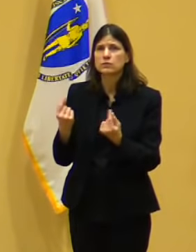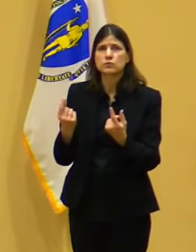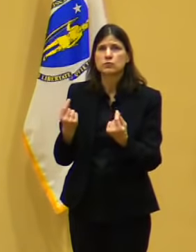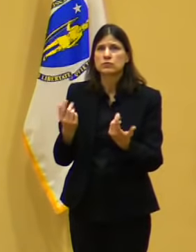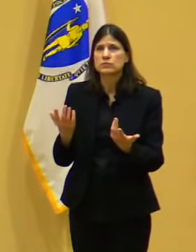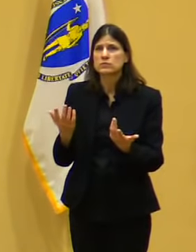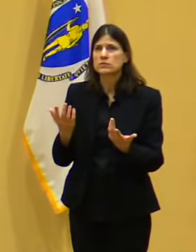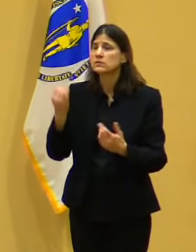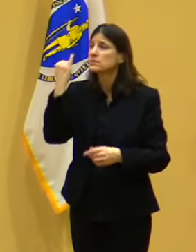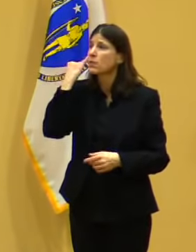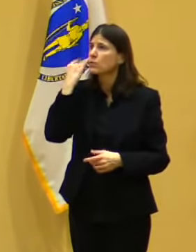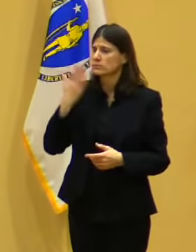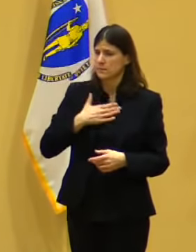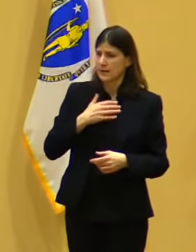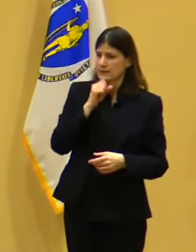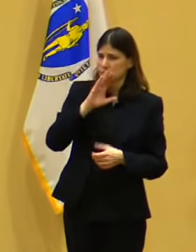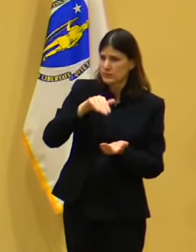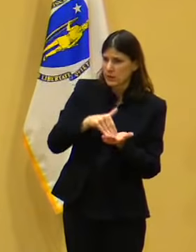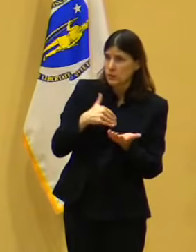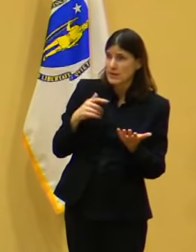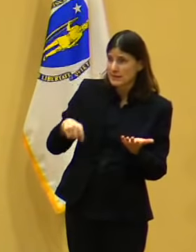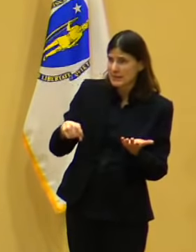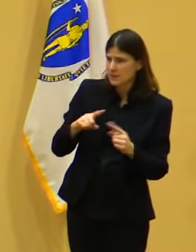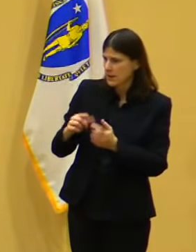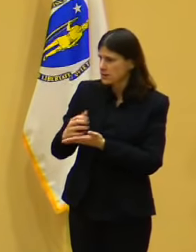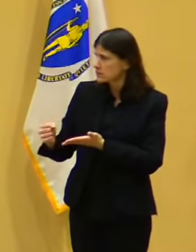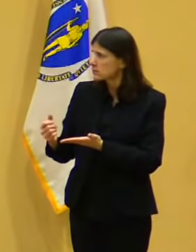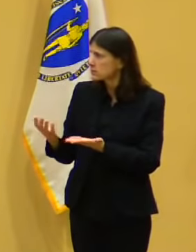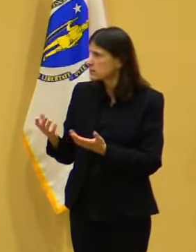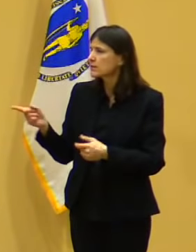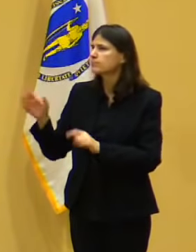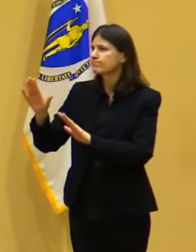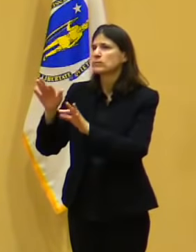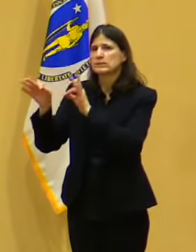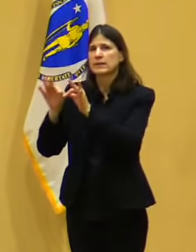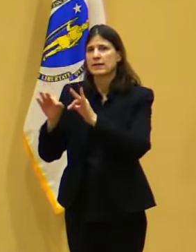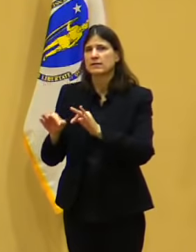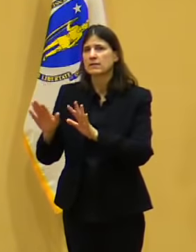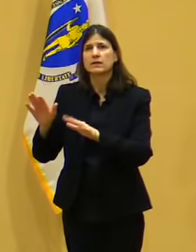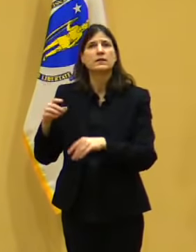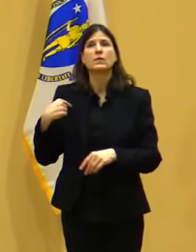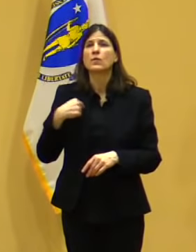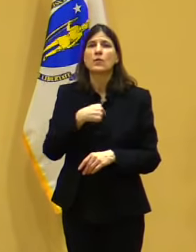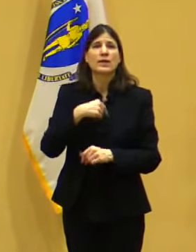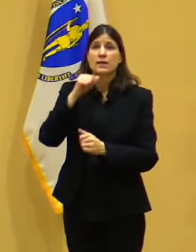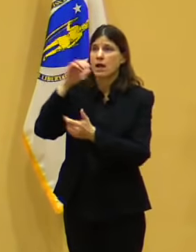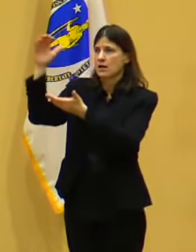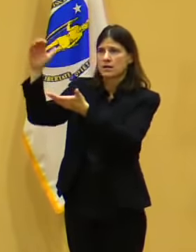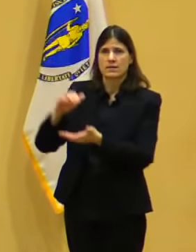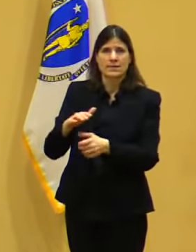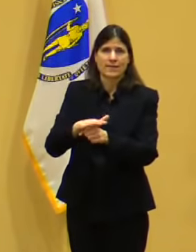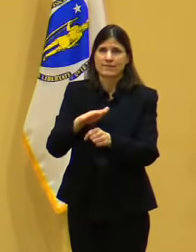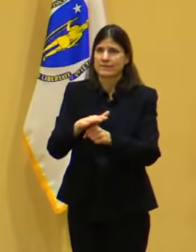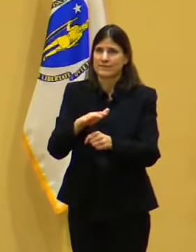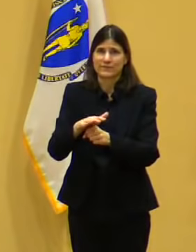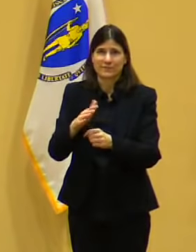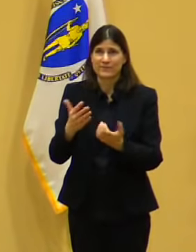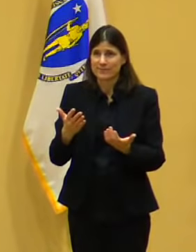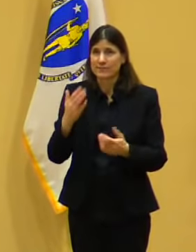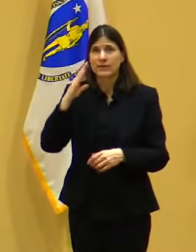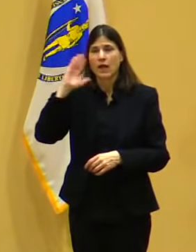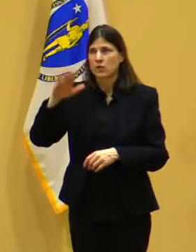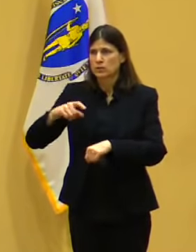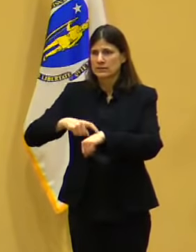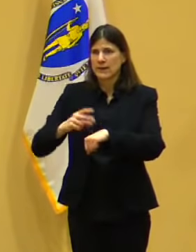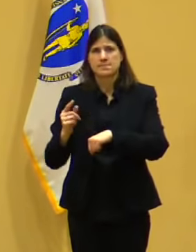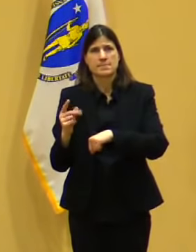us, with the limited amount of doses we have and the incredible pressure to get as many doses into